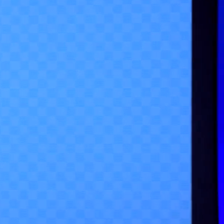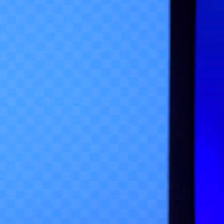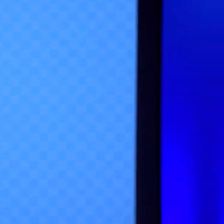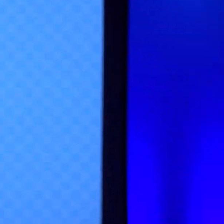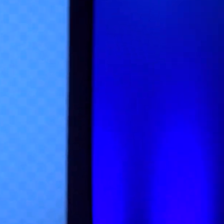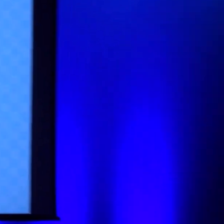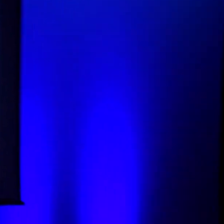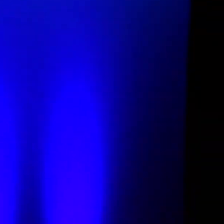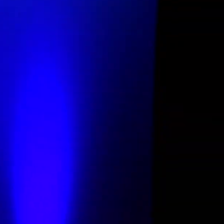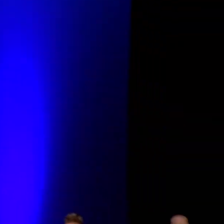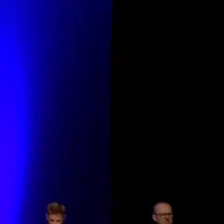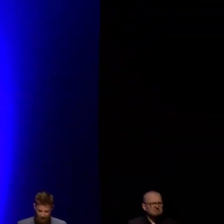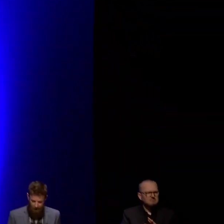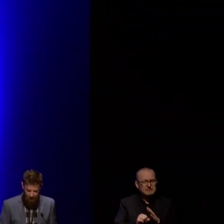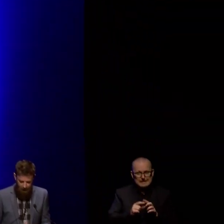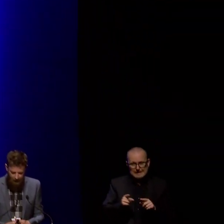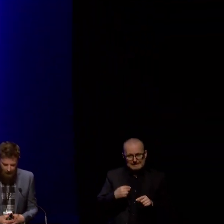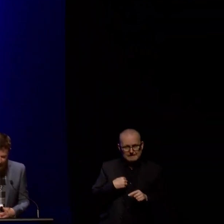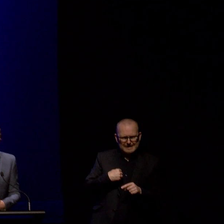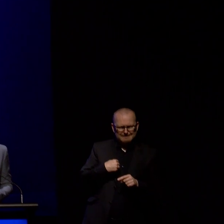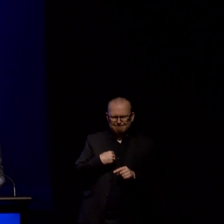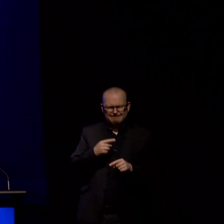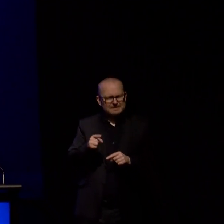centrality of household costs to family budgets.